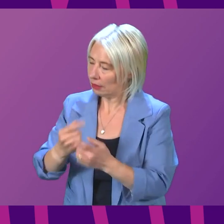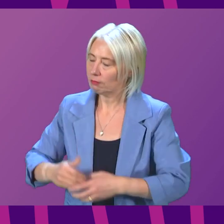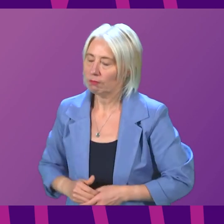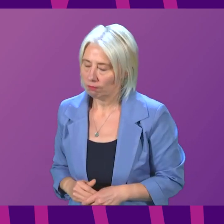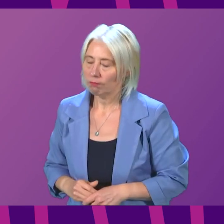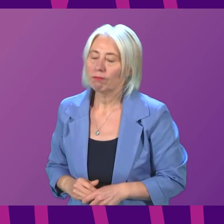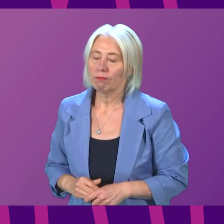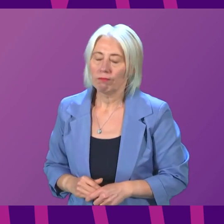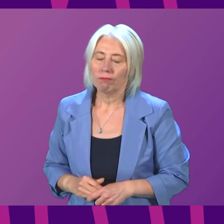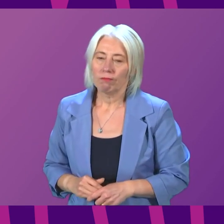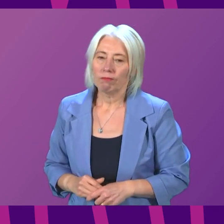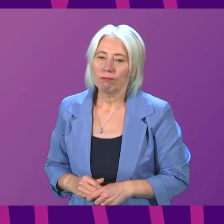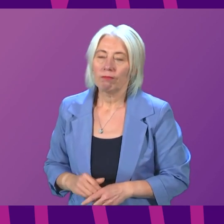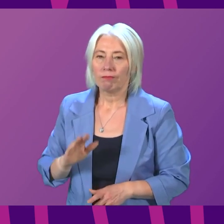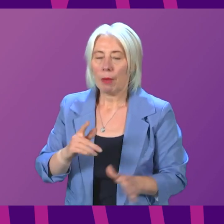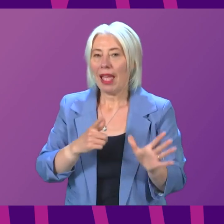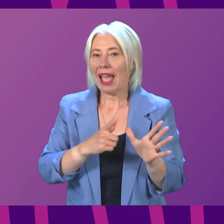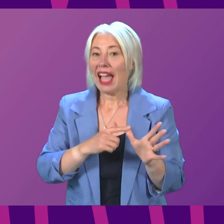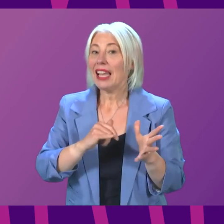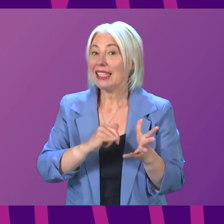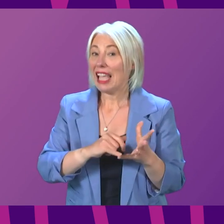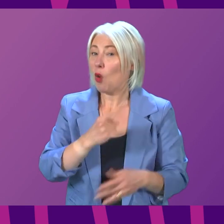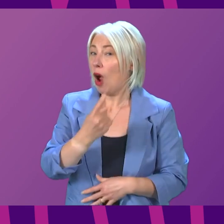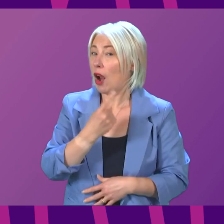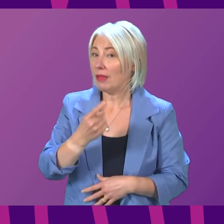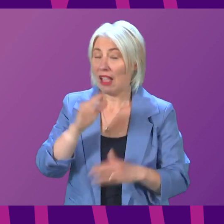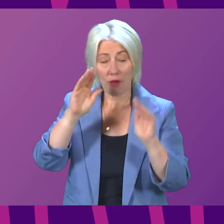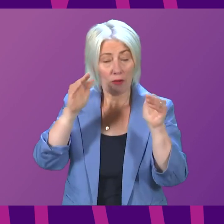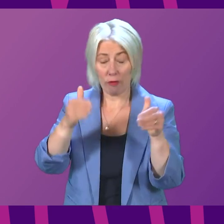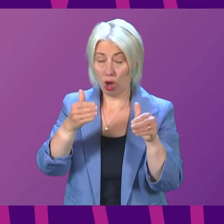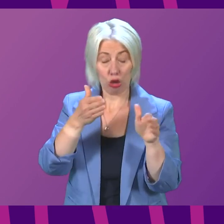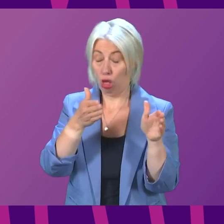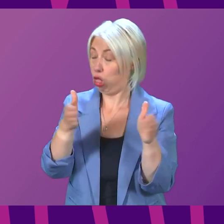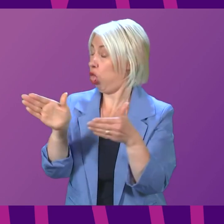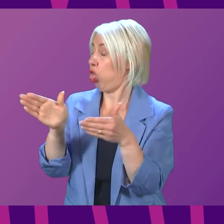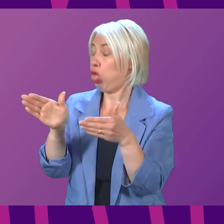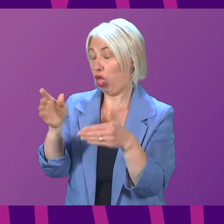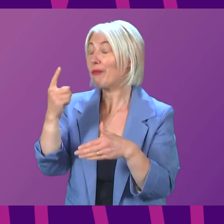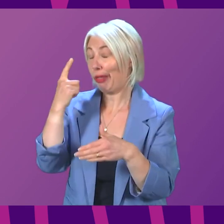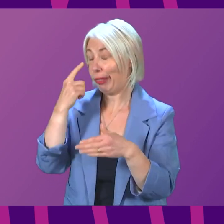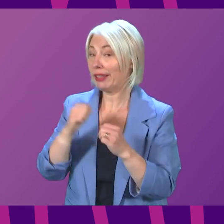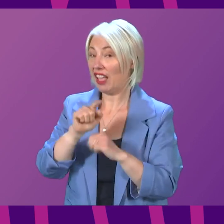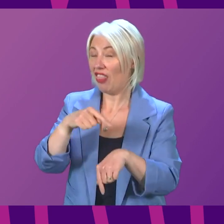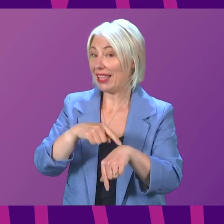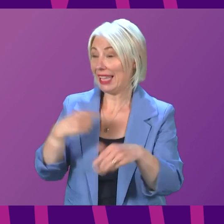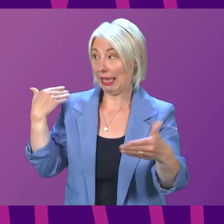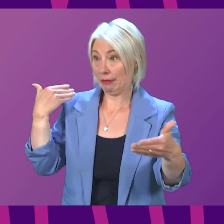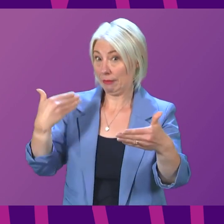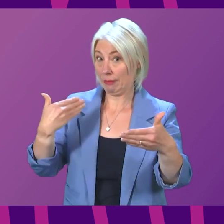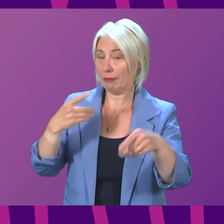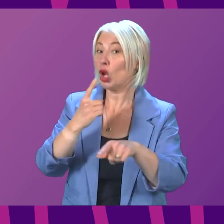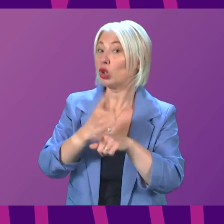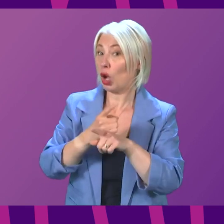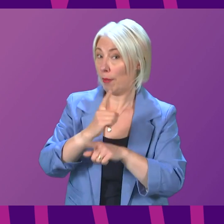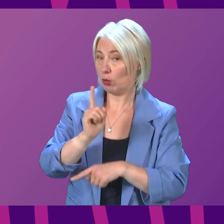officer, firstly, think it's perhaps Anasarwar that has lost a bit of focus over the last period, because in the period he's talking about what he seems